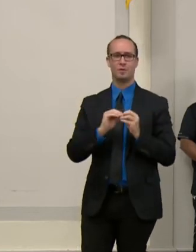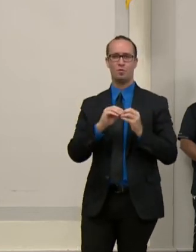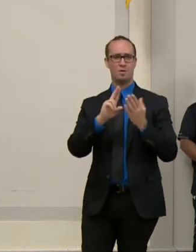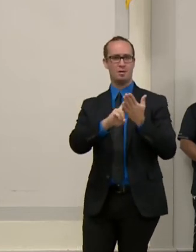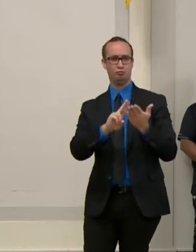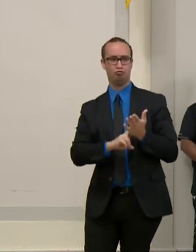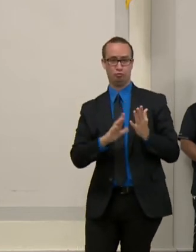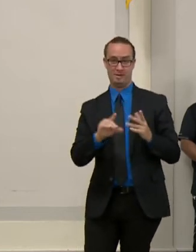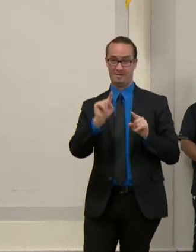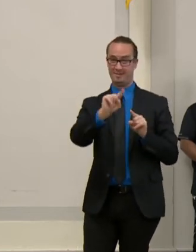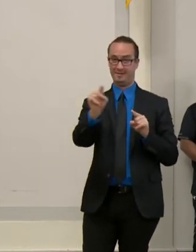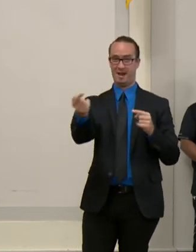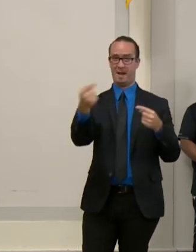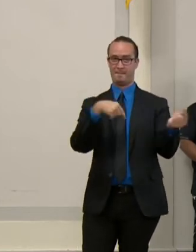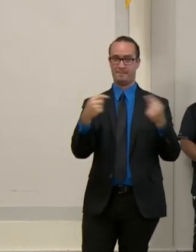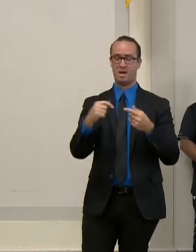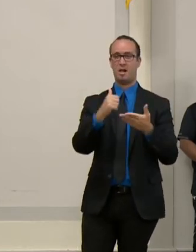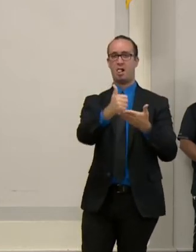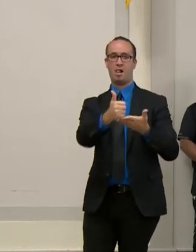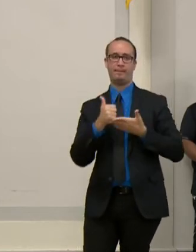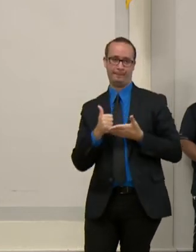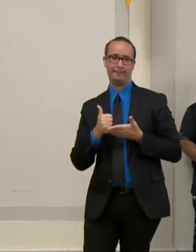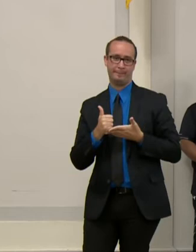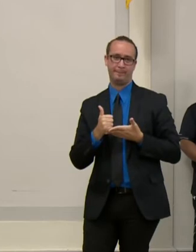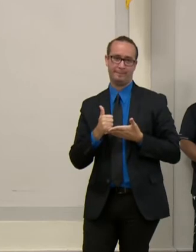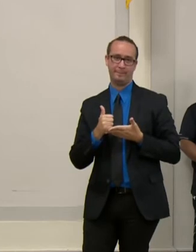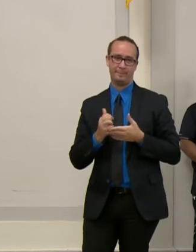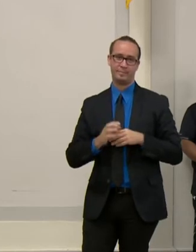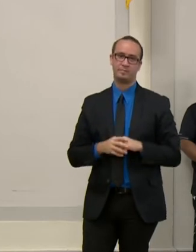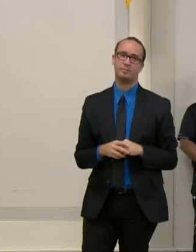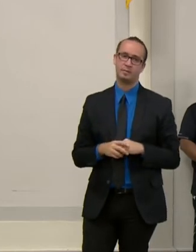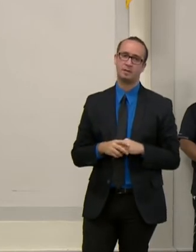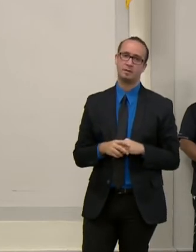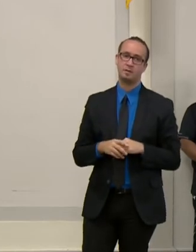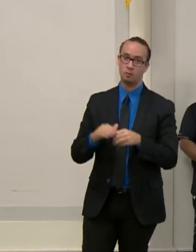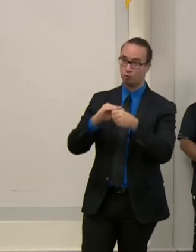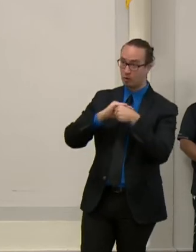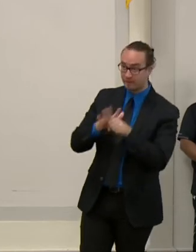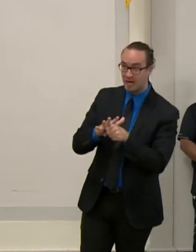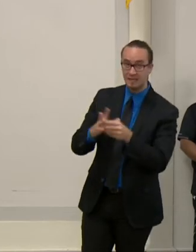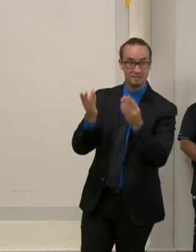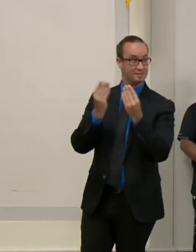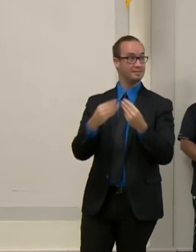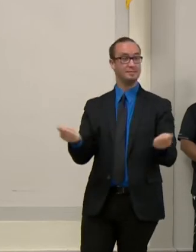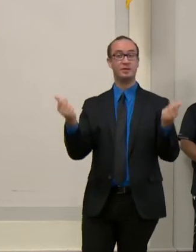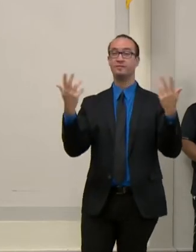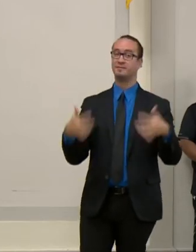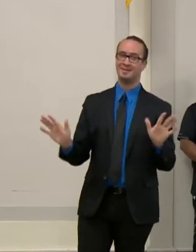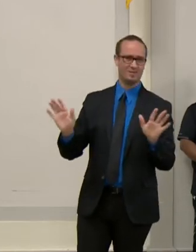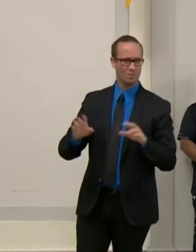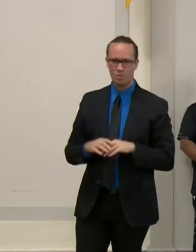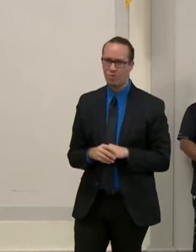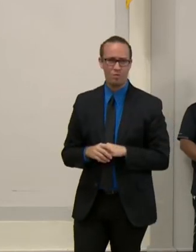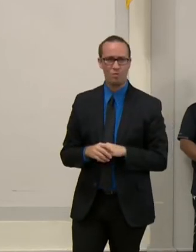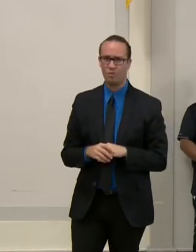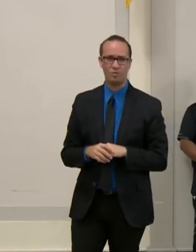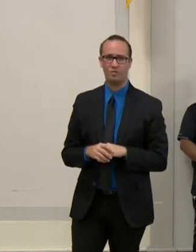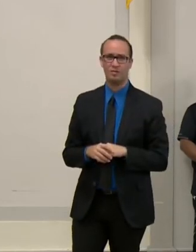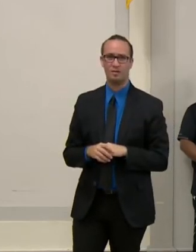you know, again, COVID is not going anywhere anytime soon. Uh, the private sector is not immune to COVID cases. So